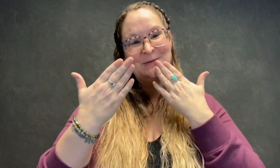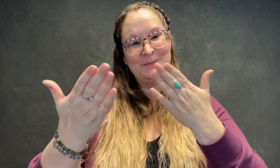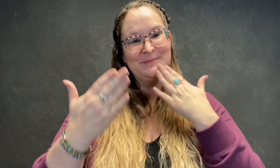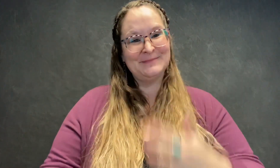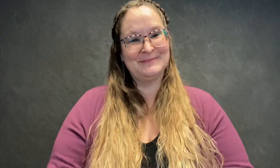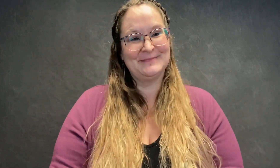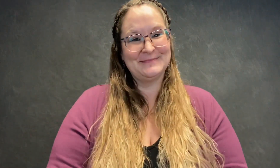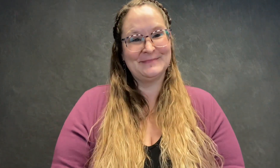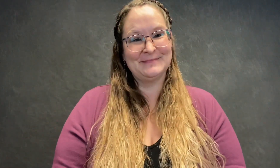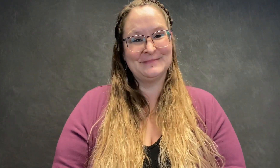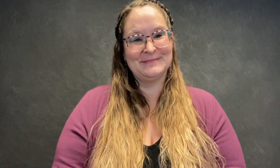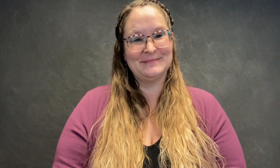apply. Thank you.